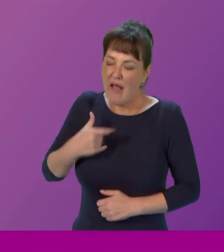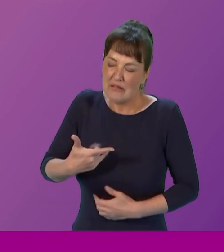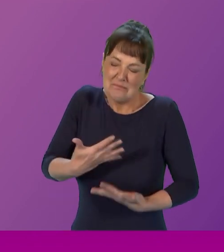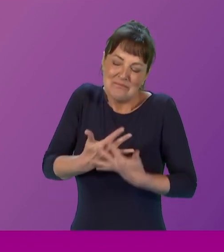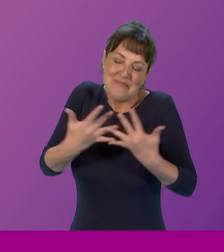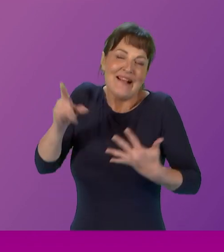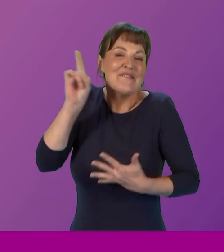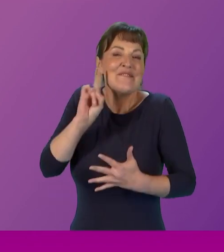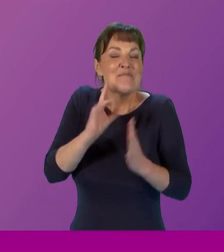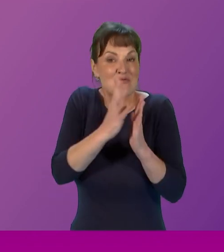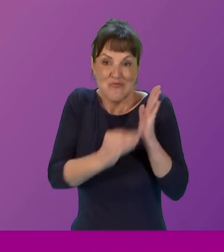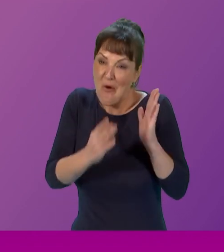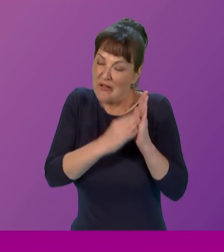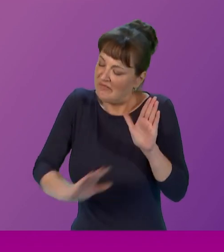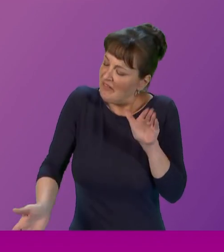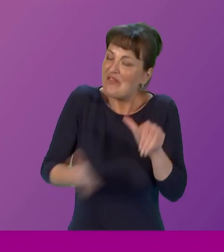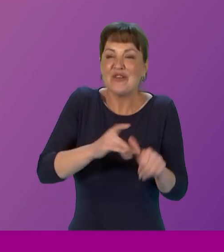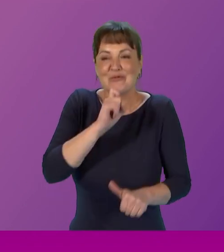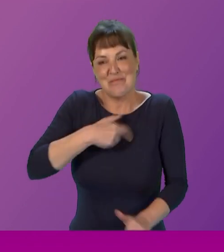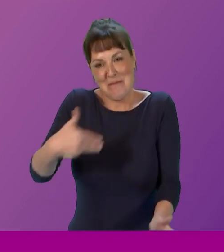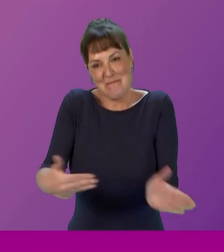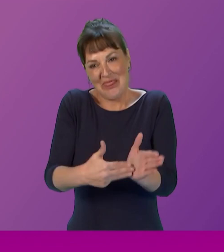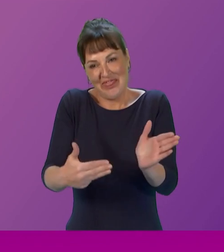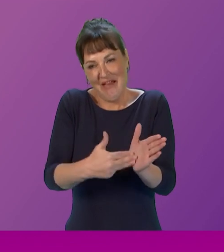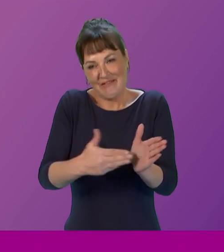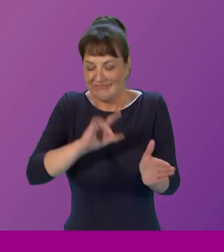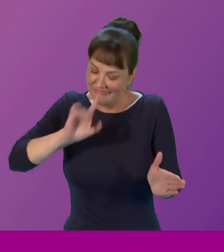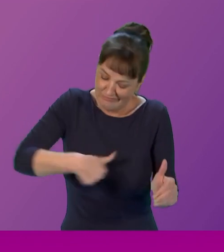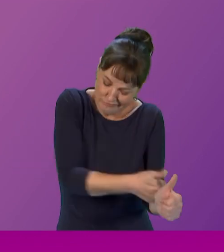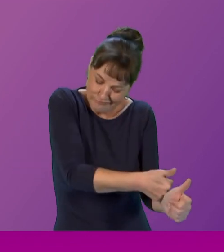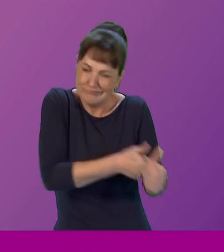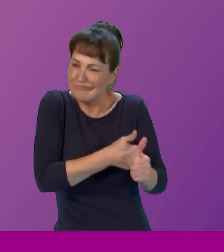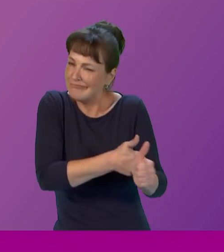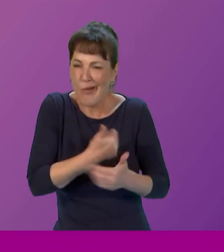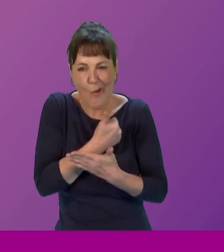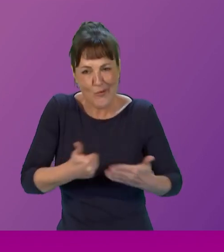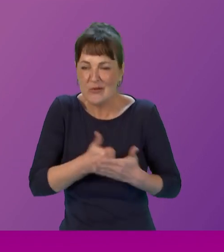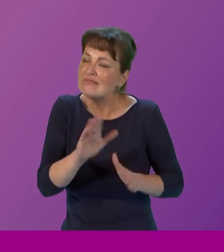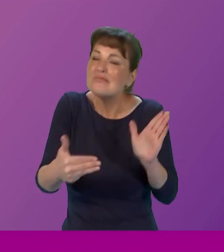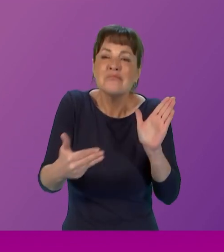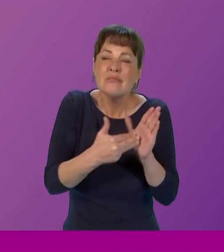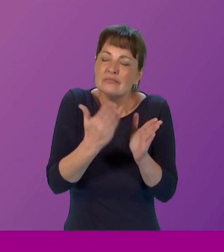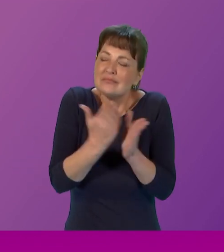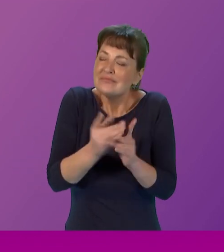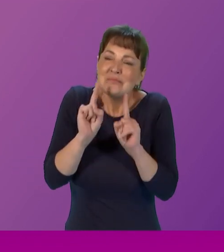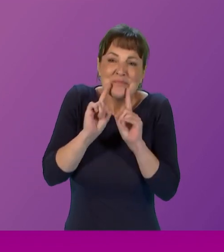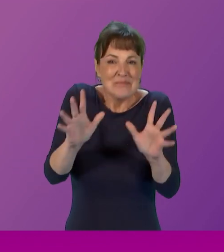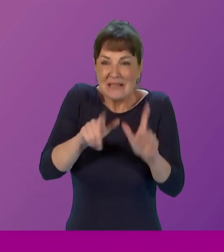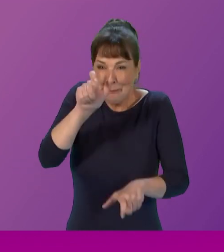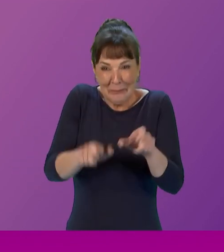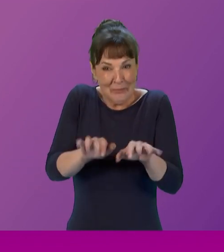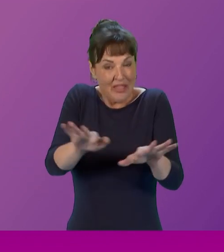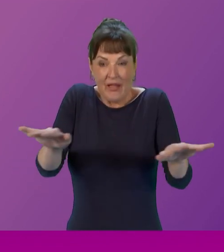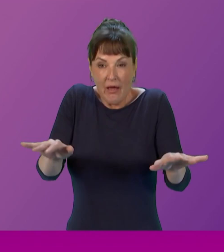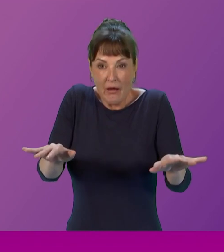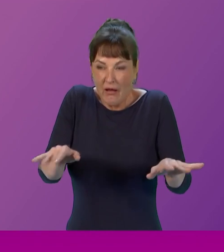role models the first of which being my mum who has always stood by me and supported me to me mothers are some of the most amazing people out there